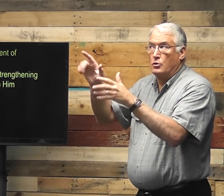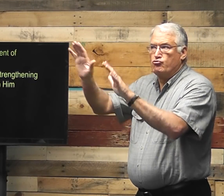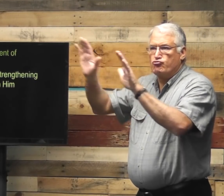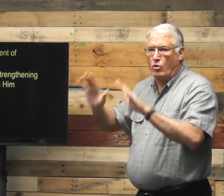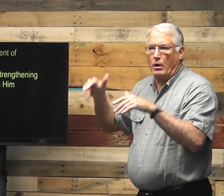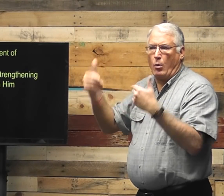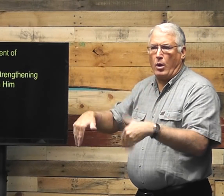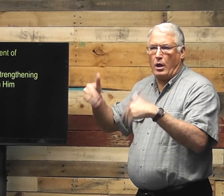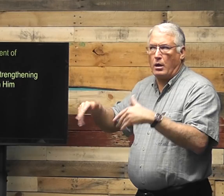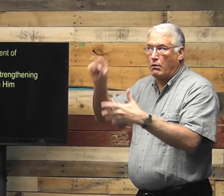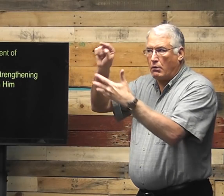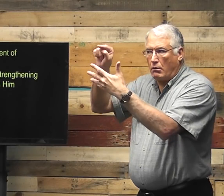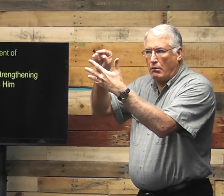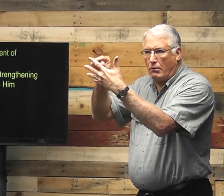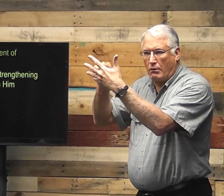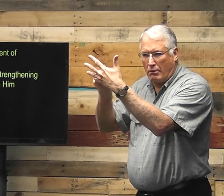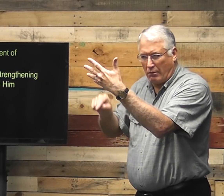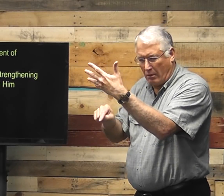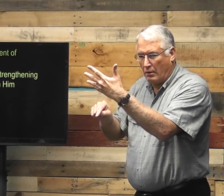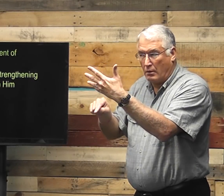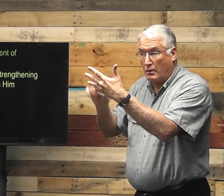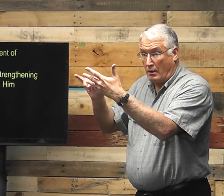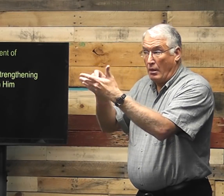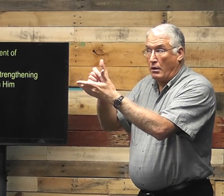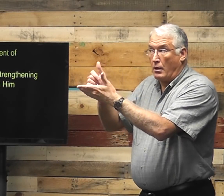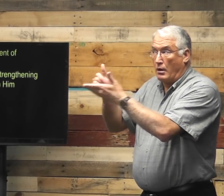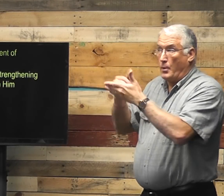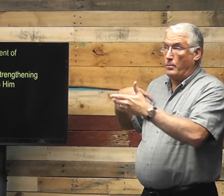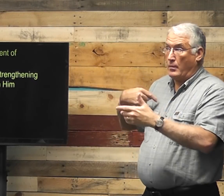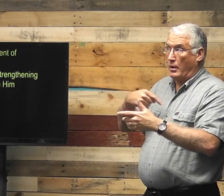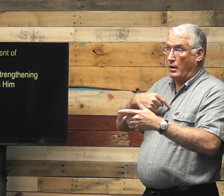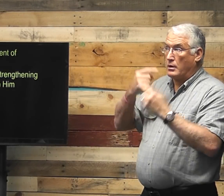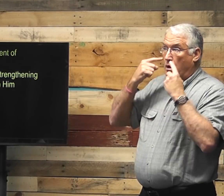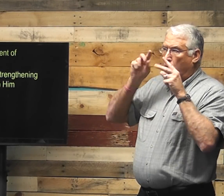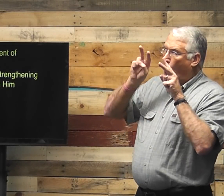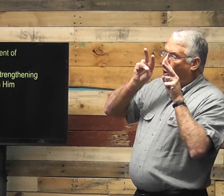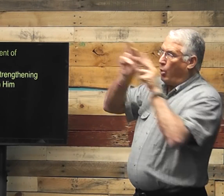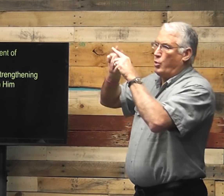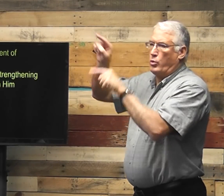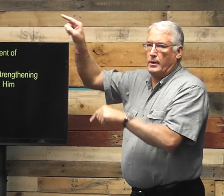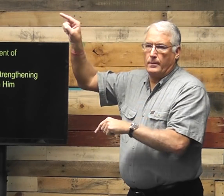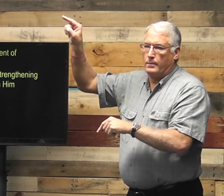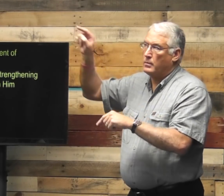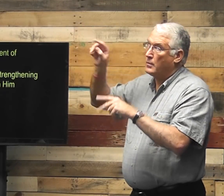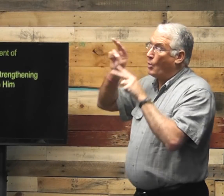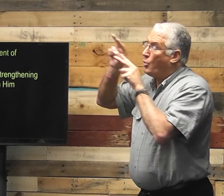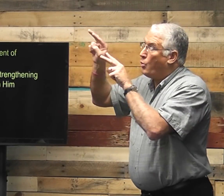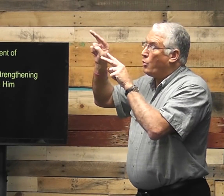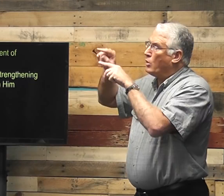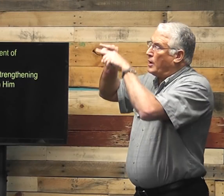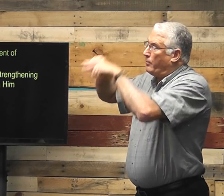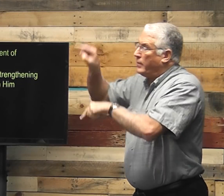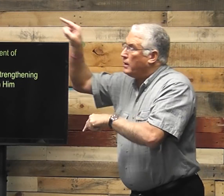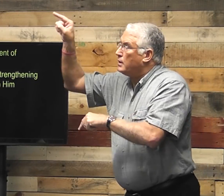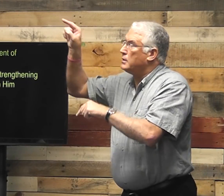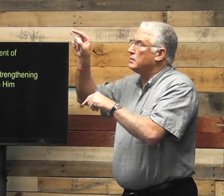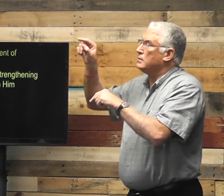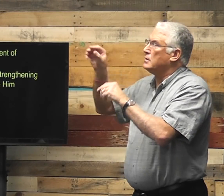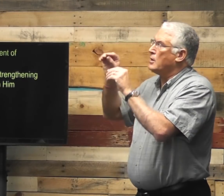and how wonderful he is. And it helps us to keep our eyes on him and to